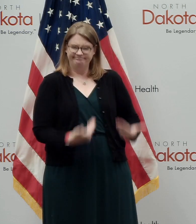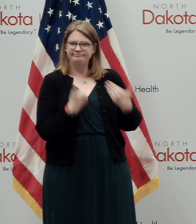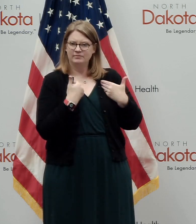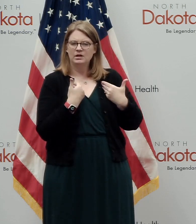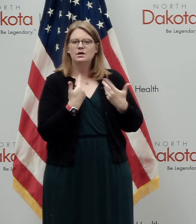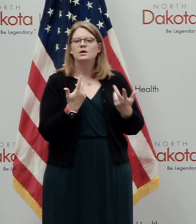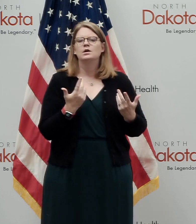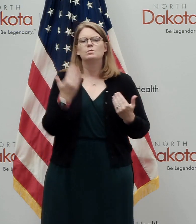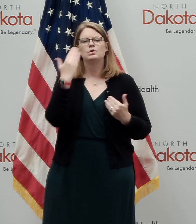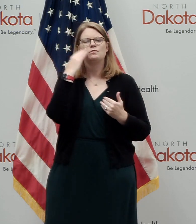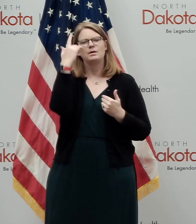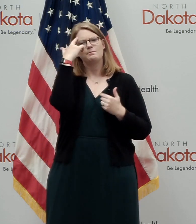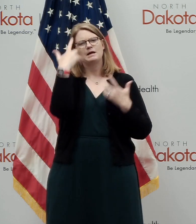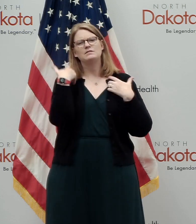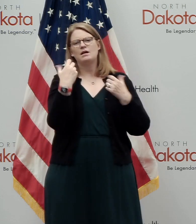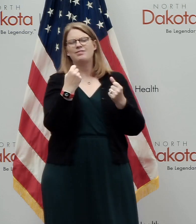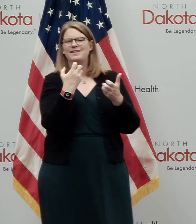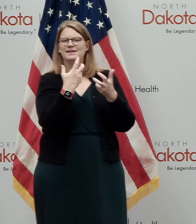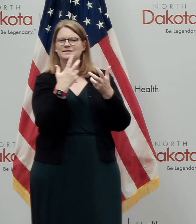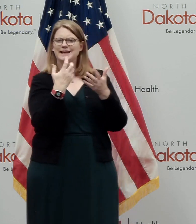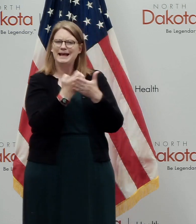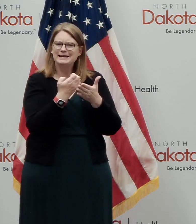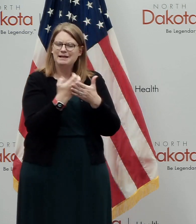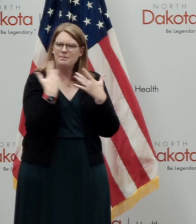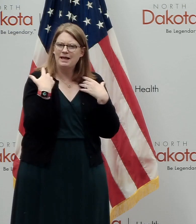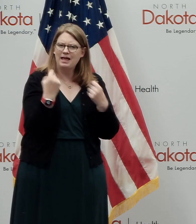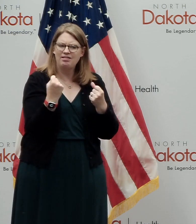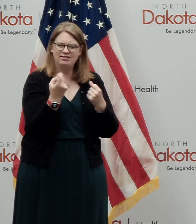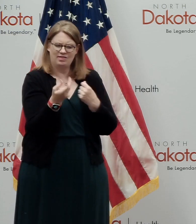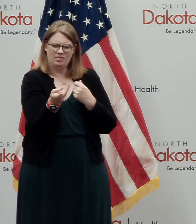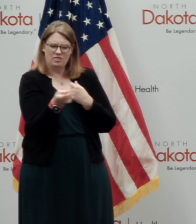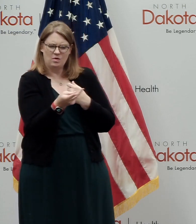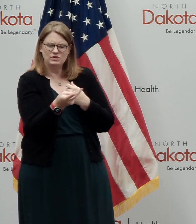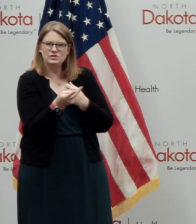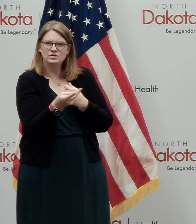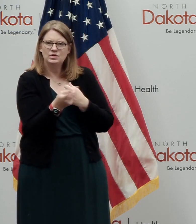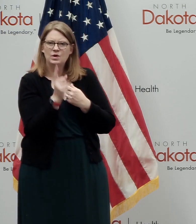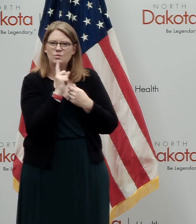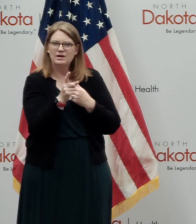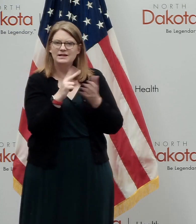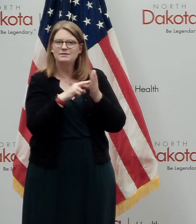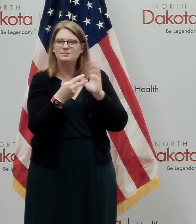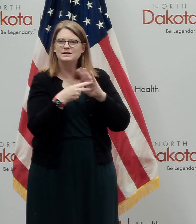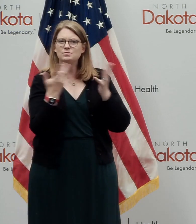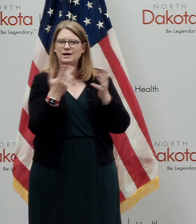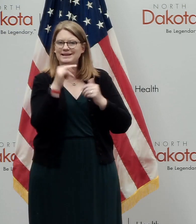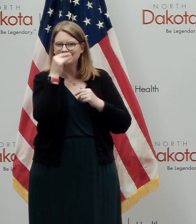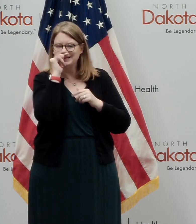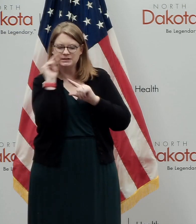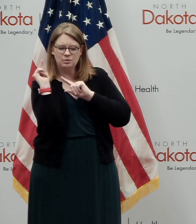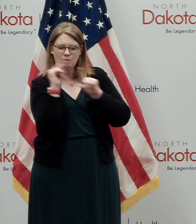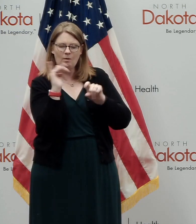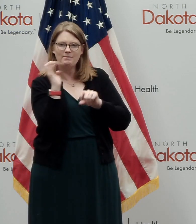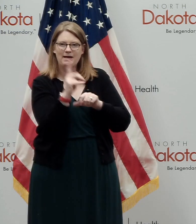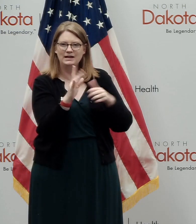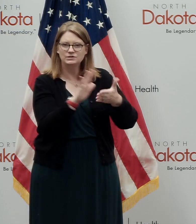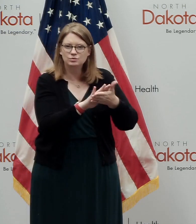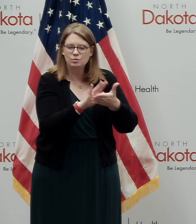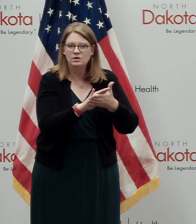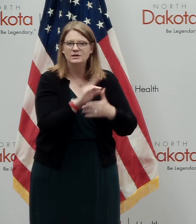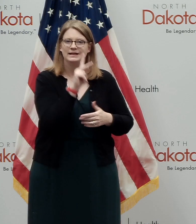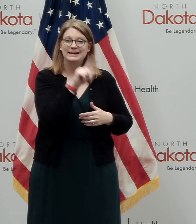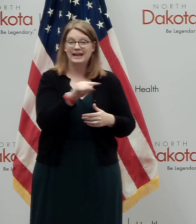for mental health and economic health has to do with getting all of our kids back in school. And so with our K-12